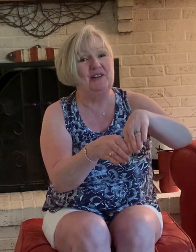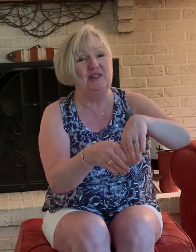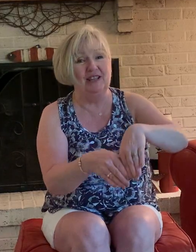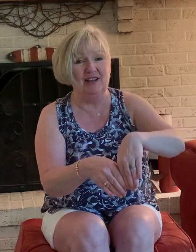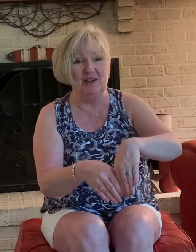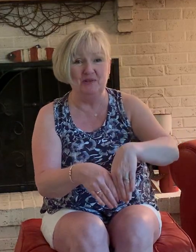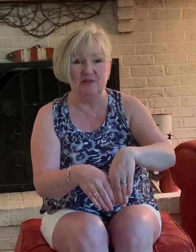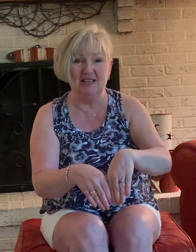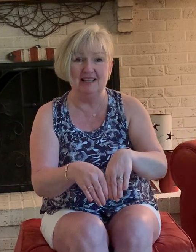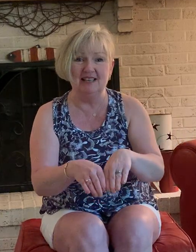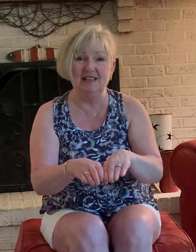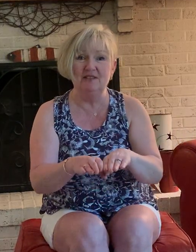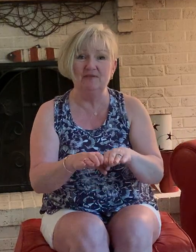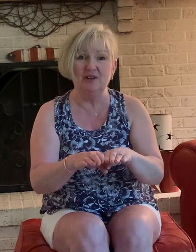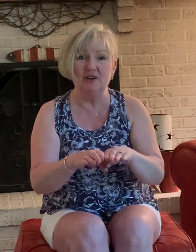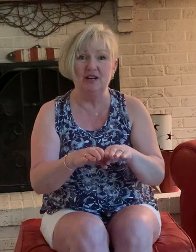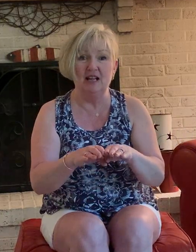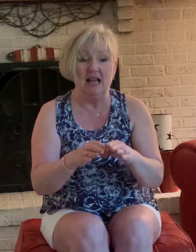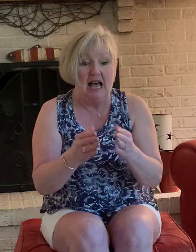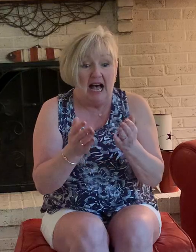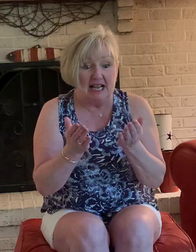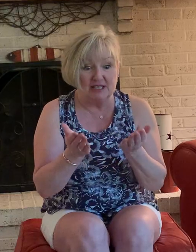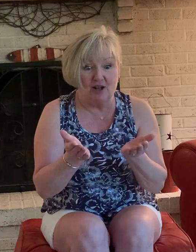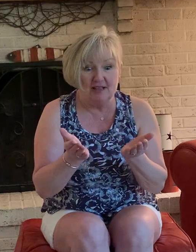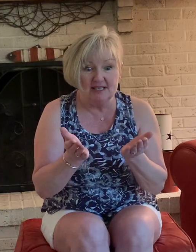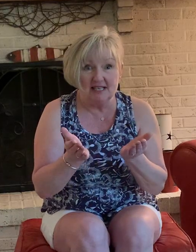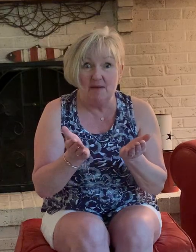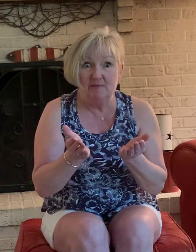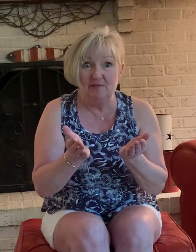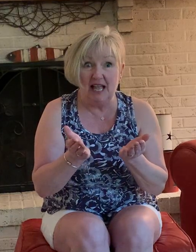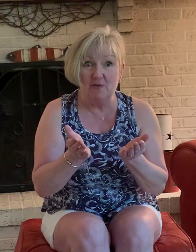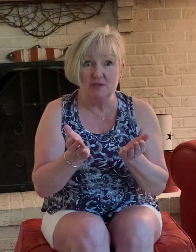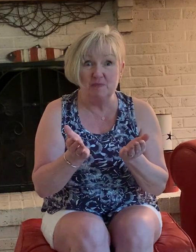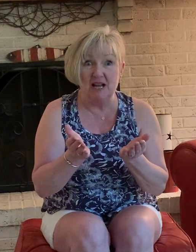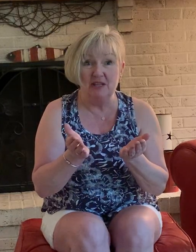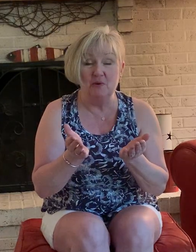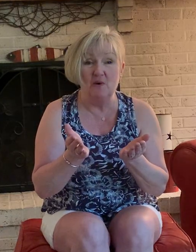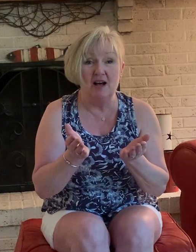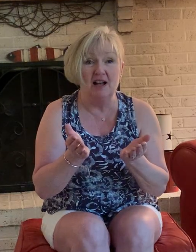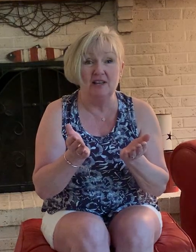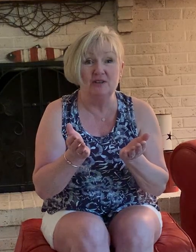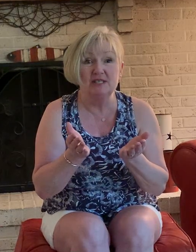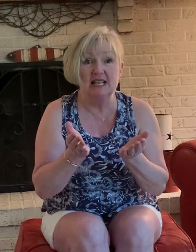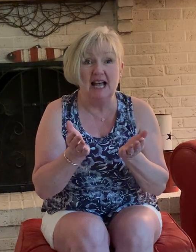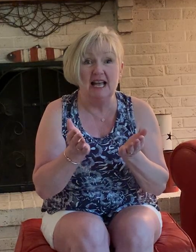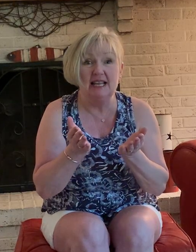the river I saw some flowers by the water side